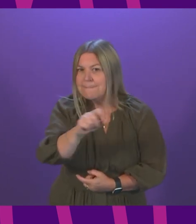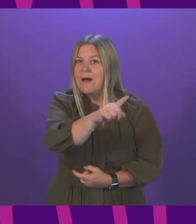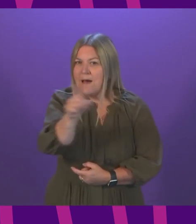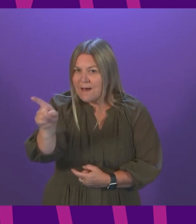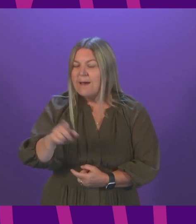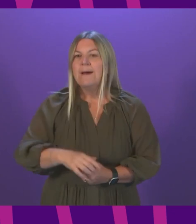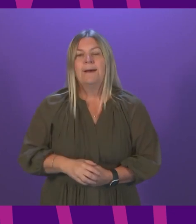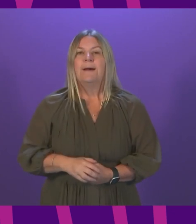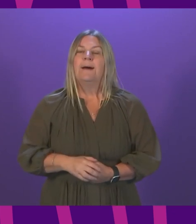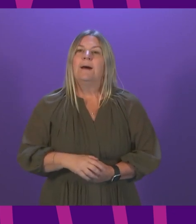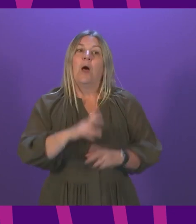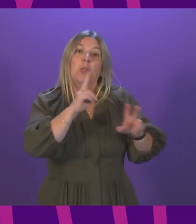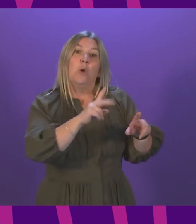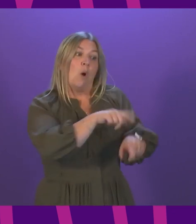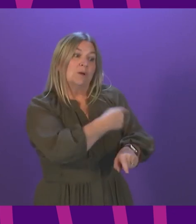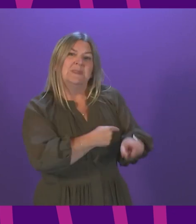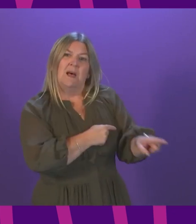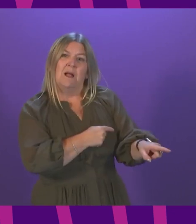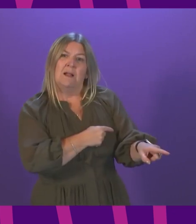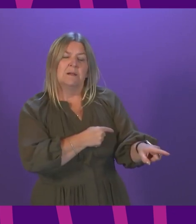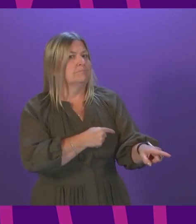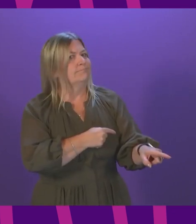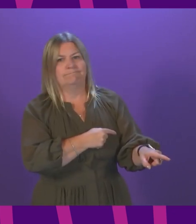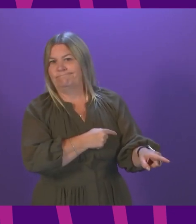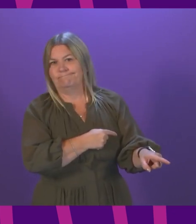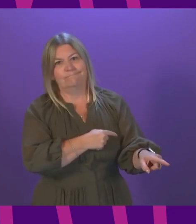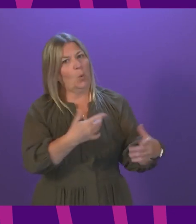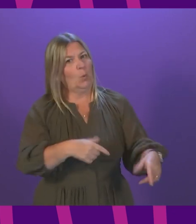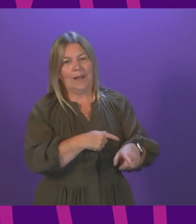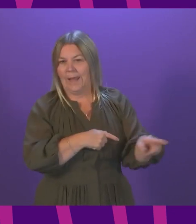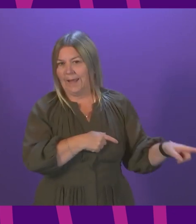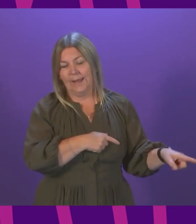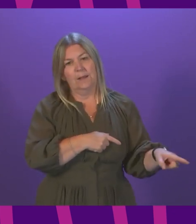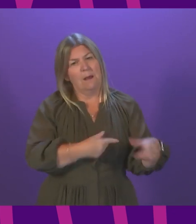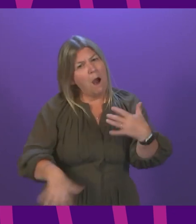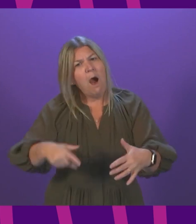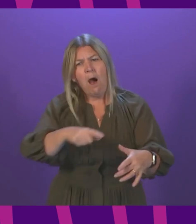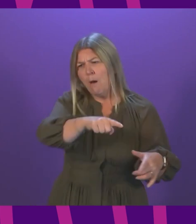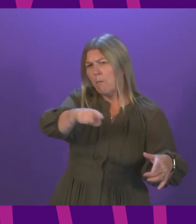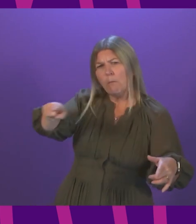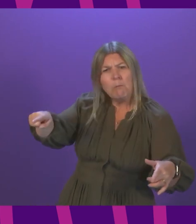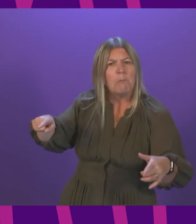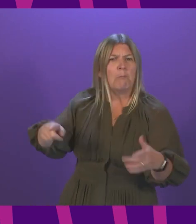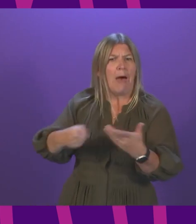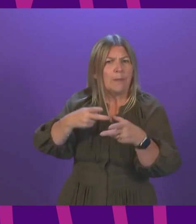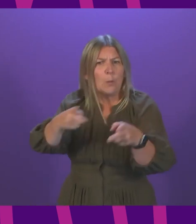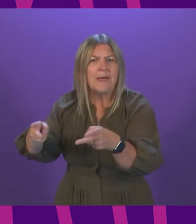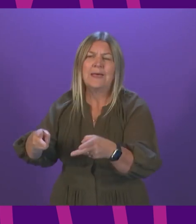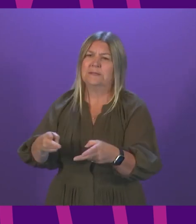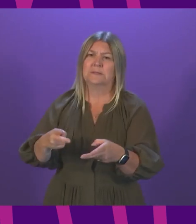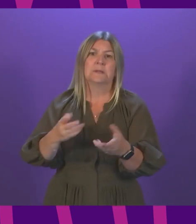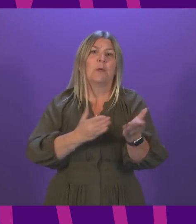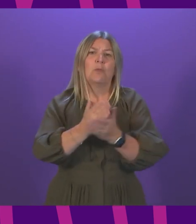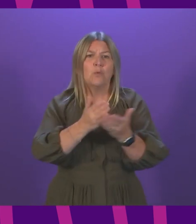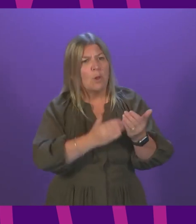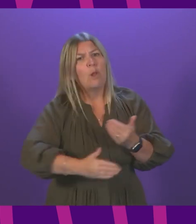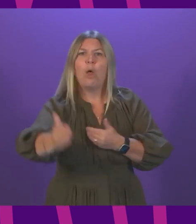looking only at hospitalisations does not take account of the harm that COVID does in other ways, for example, through long COVID.